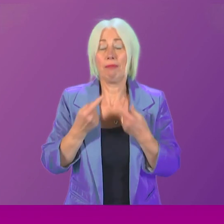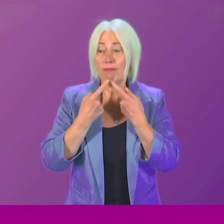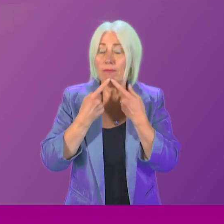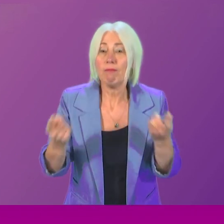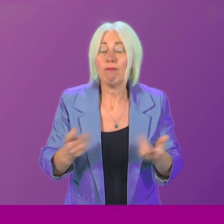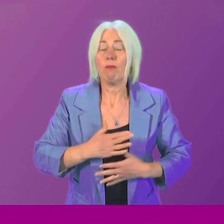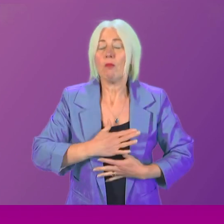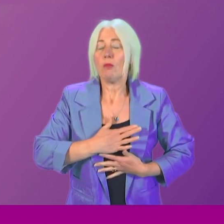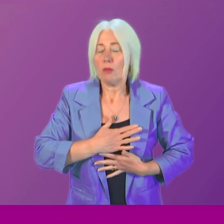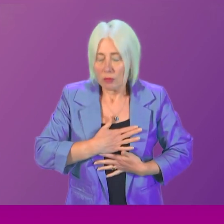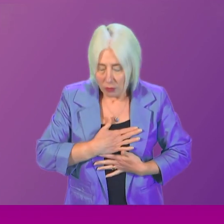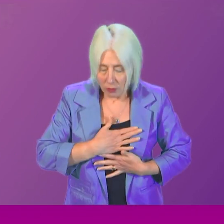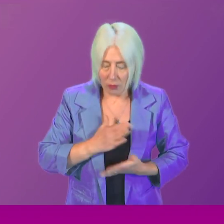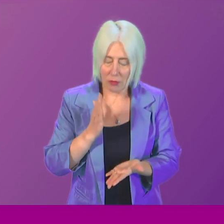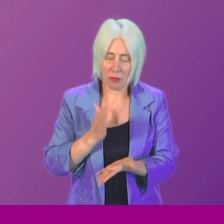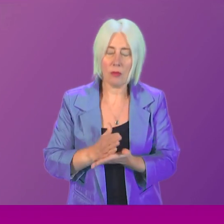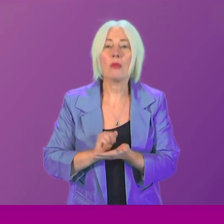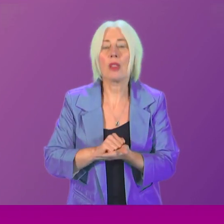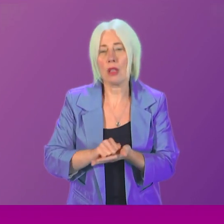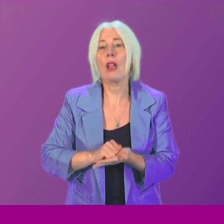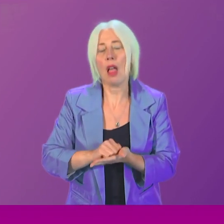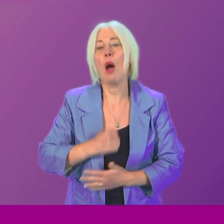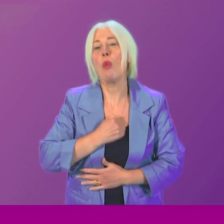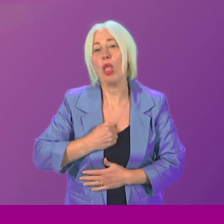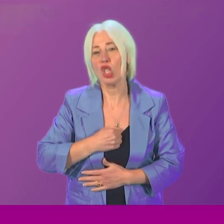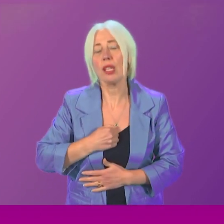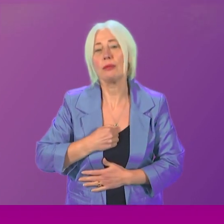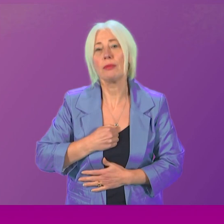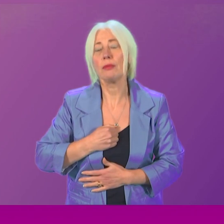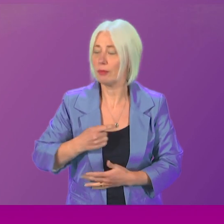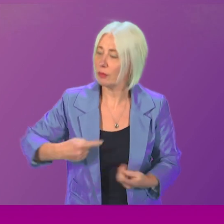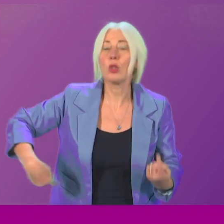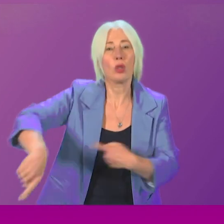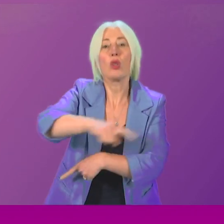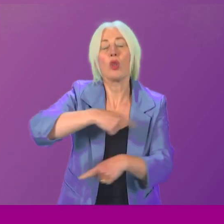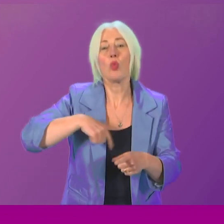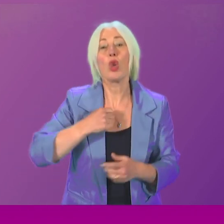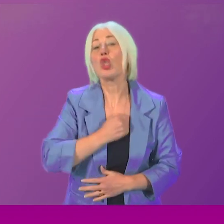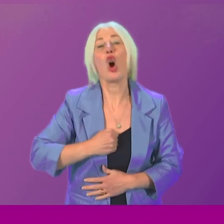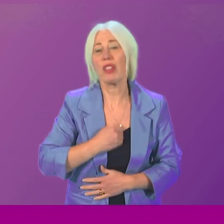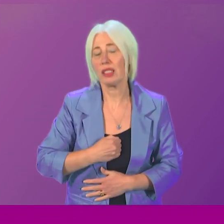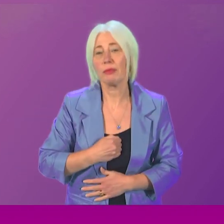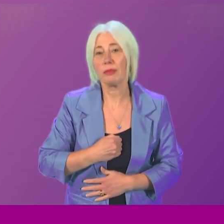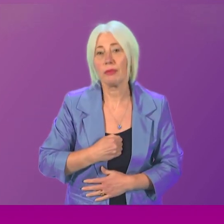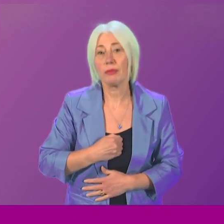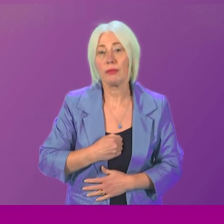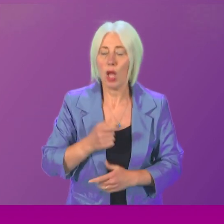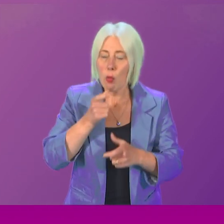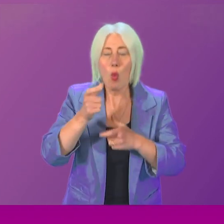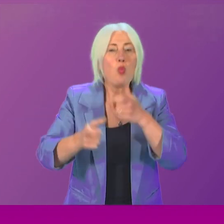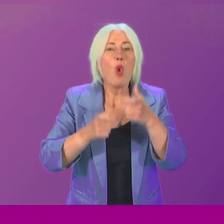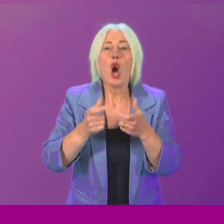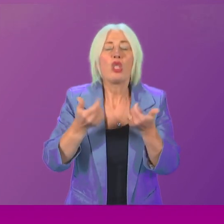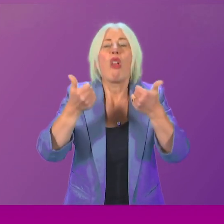heartfelt and unreserved apology. We are sorry. No words can ever make up for what has happened